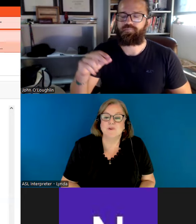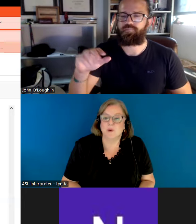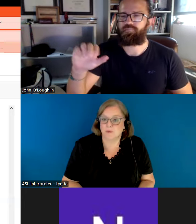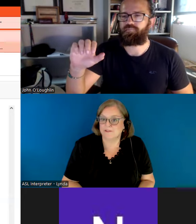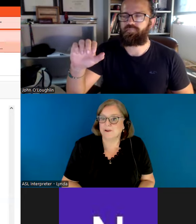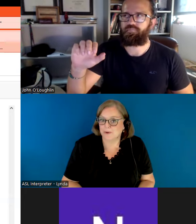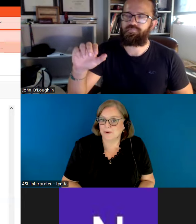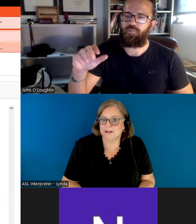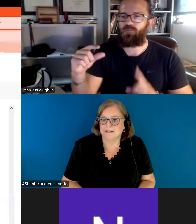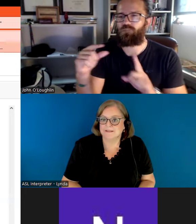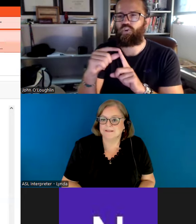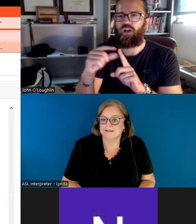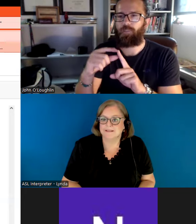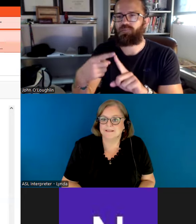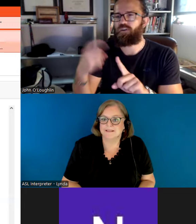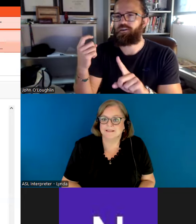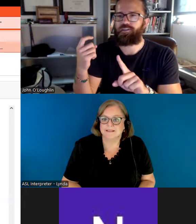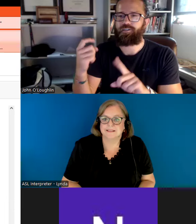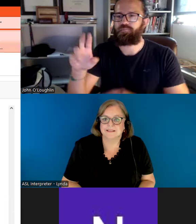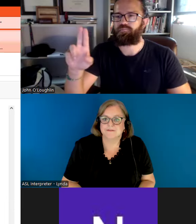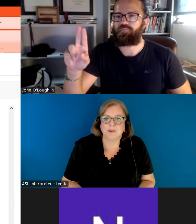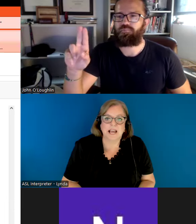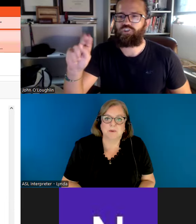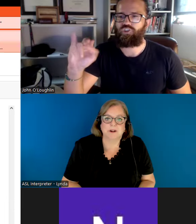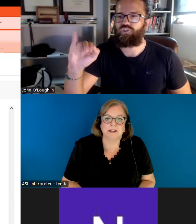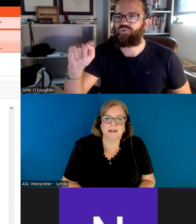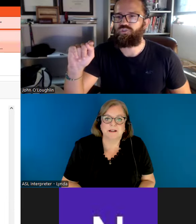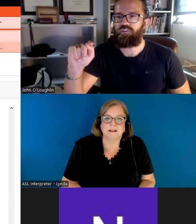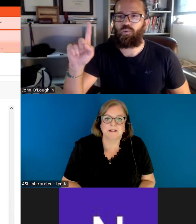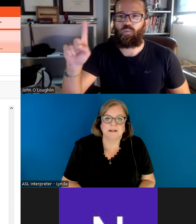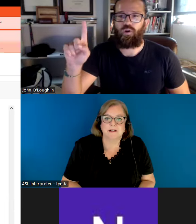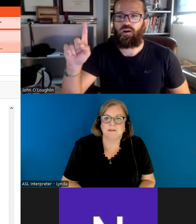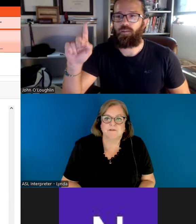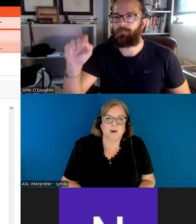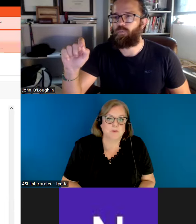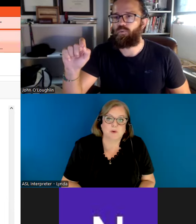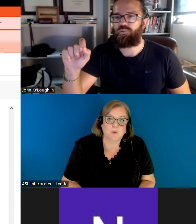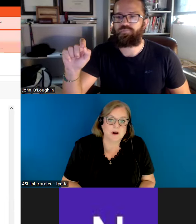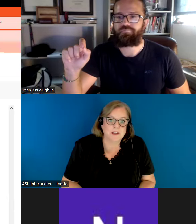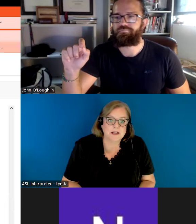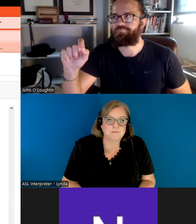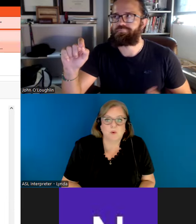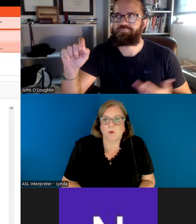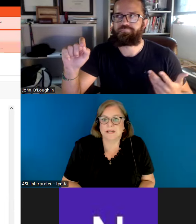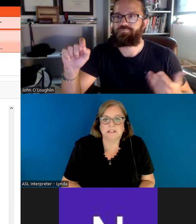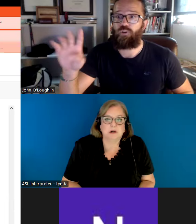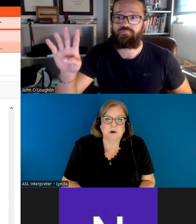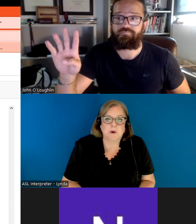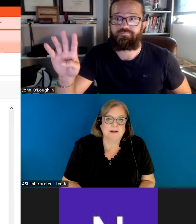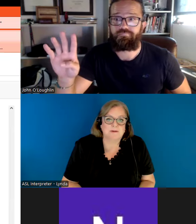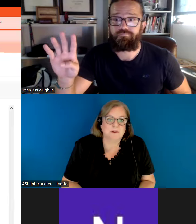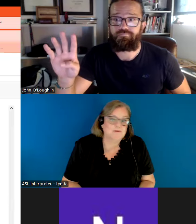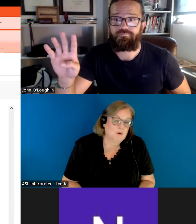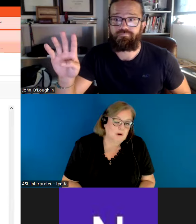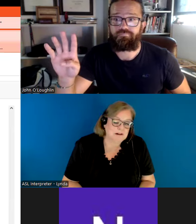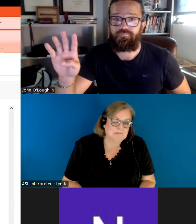If you want to review vocabulary from unit 1.0,